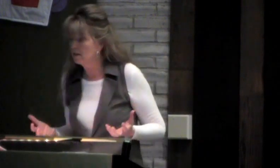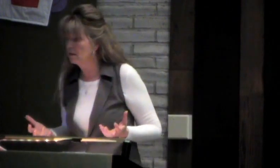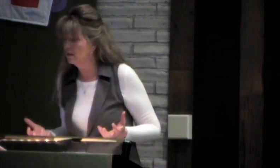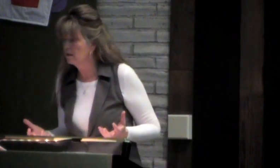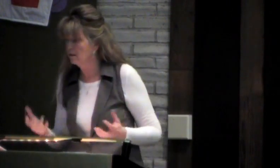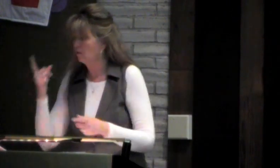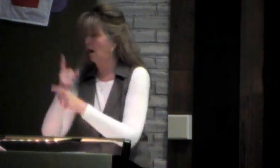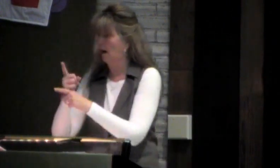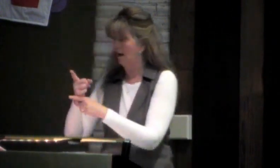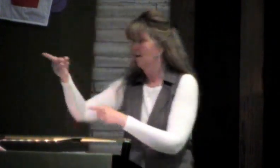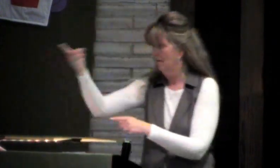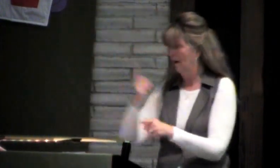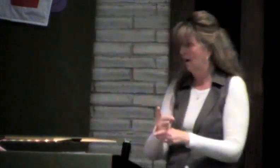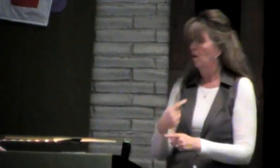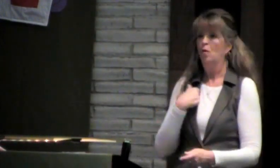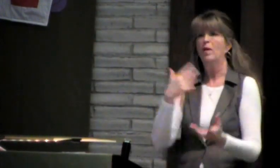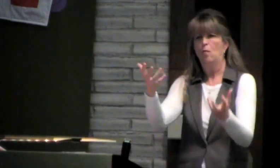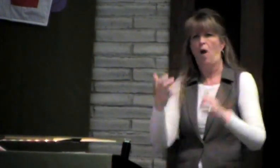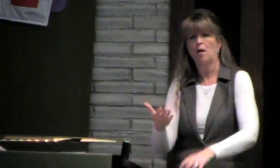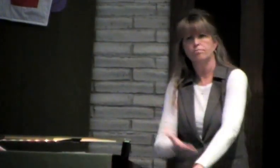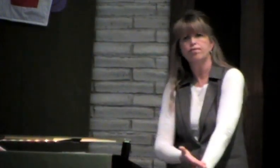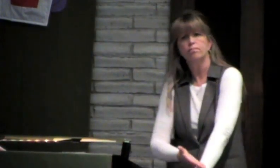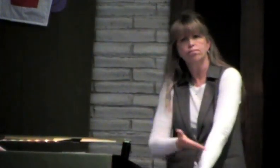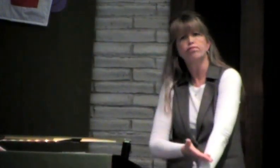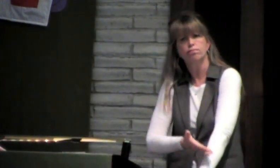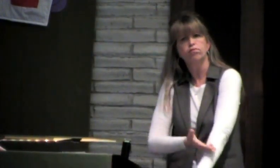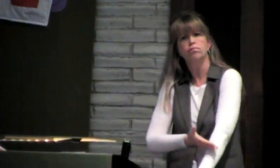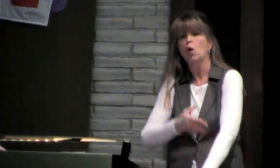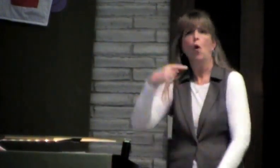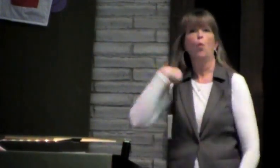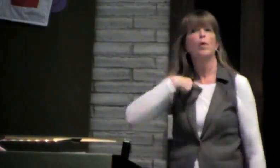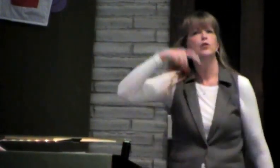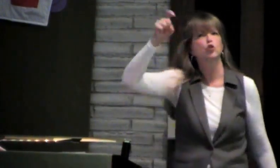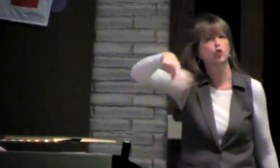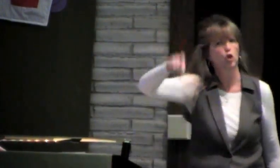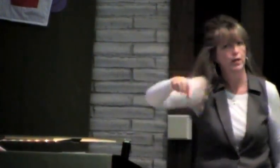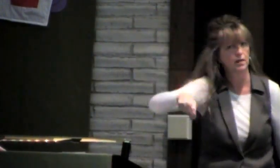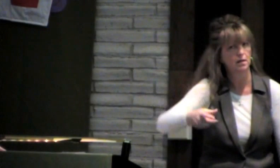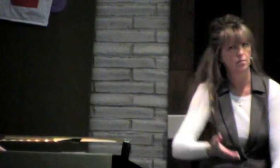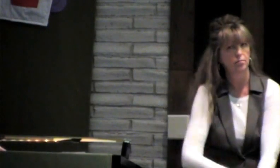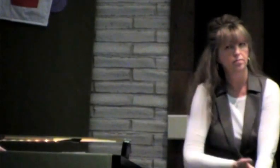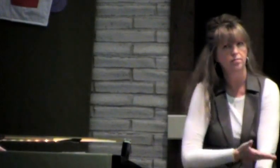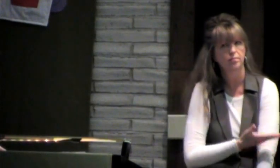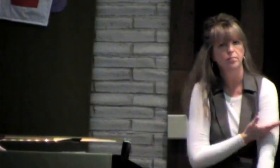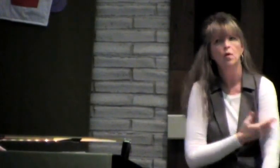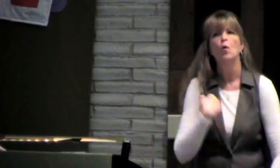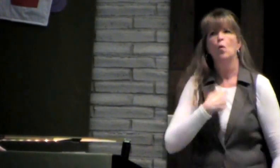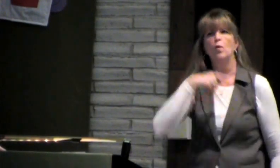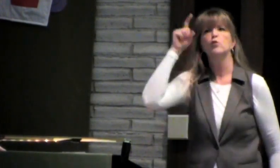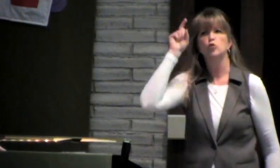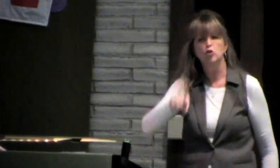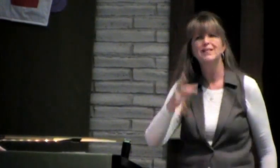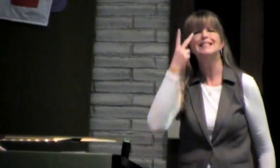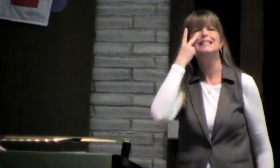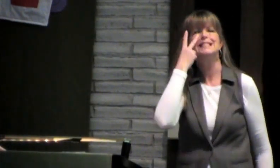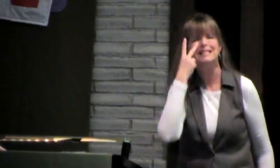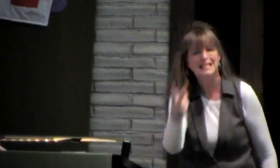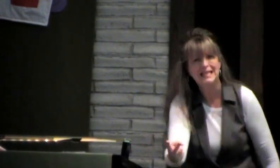day. That may be our desire. We want to improve and we should improve. We really